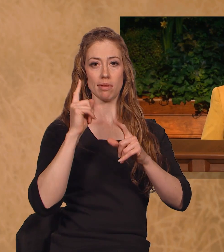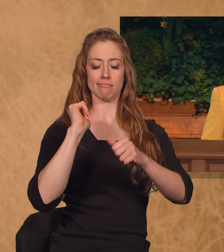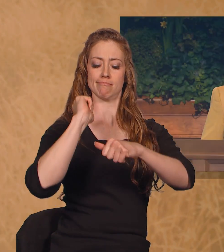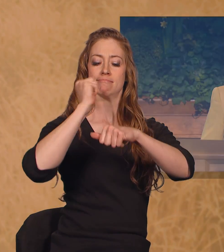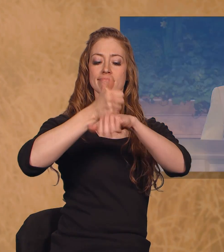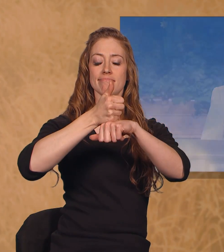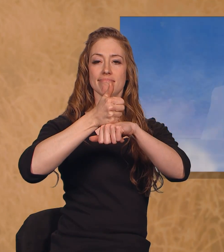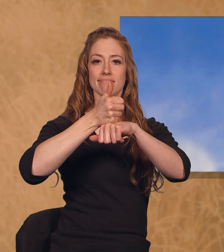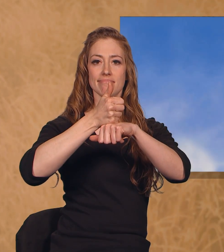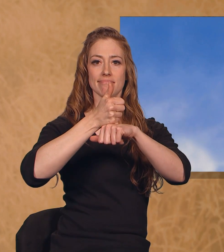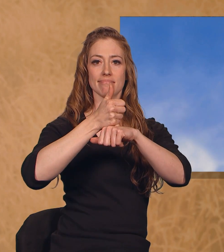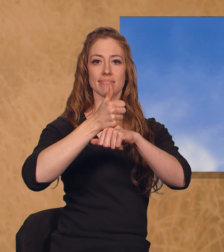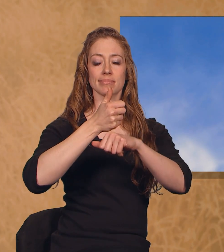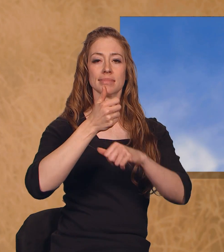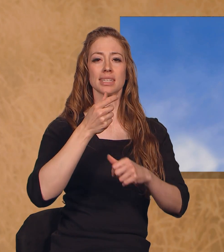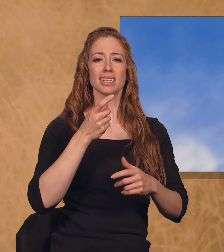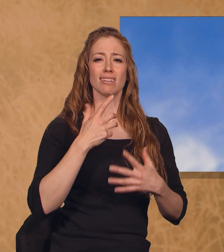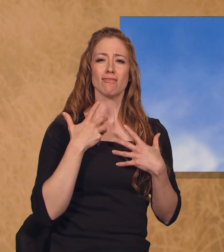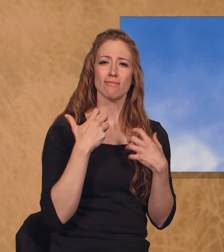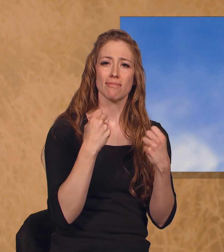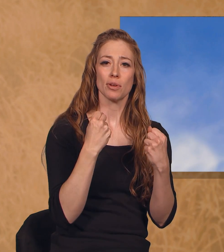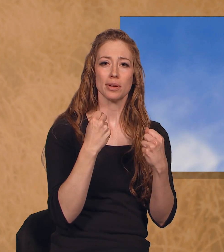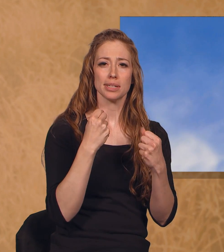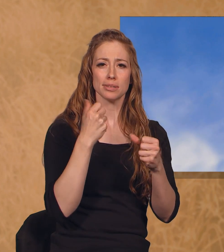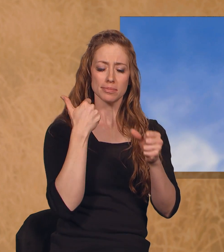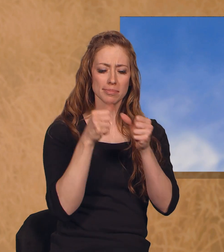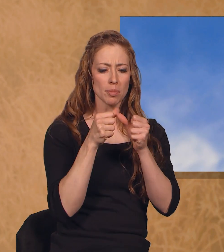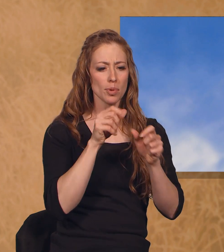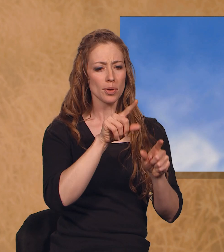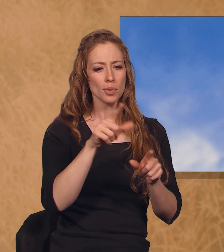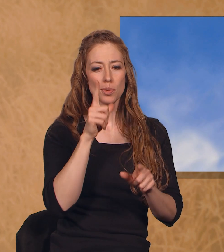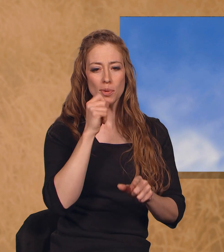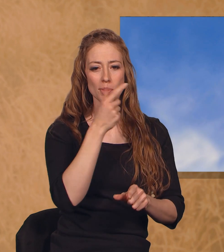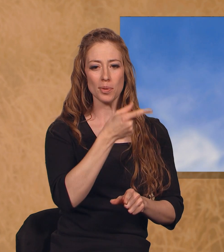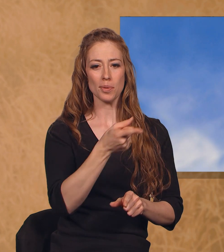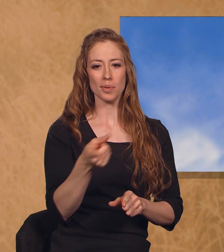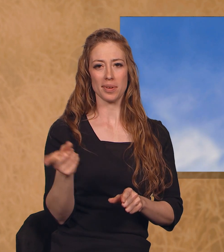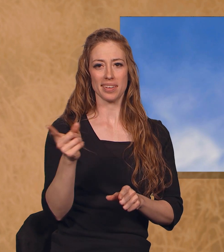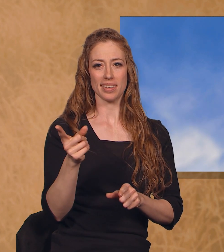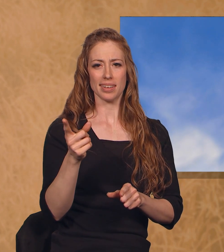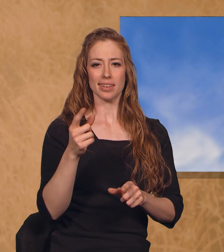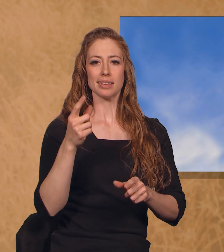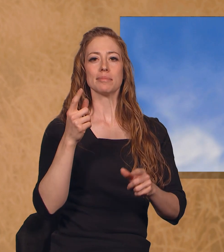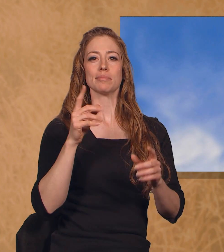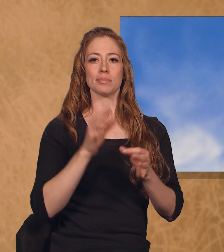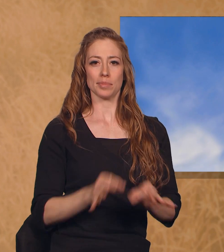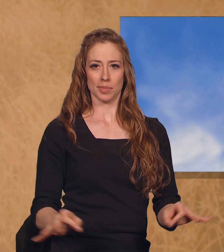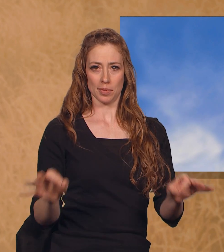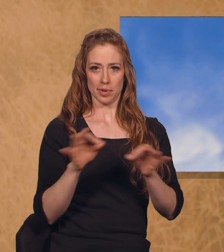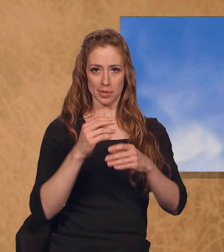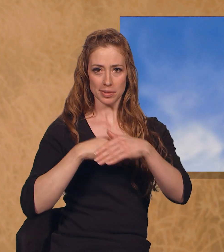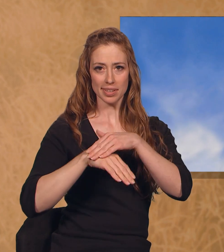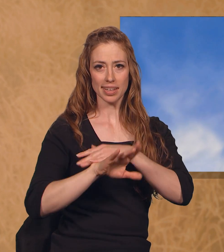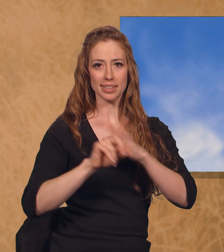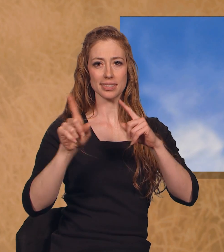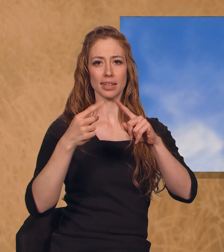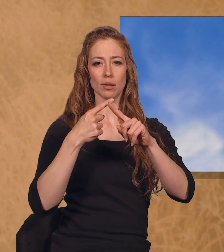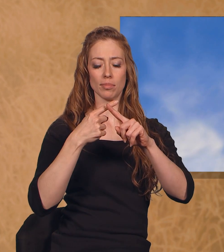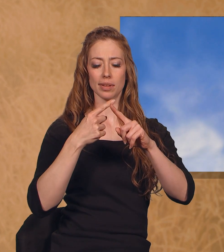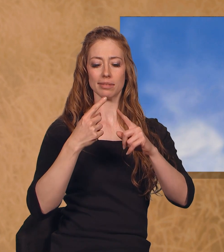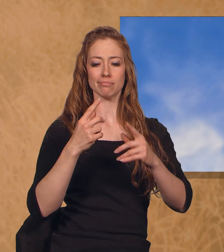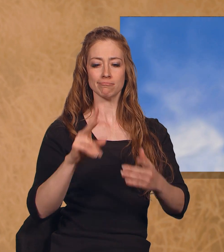to have courage to remember who we are and to be worthy to enter the holy temple, to arise